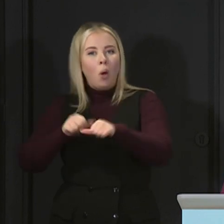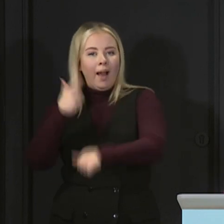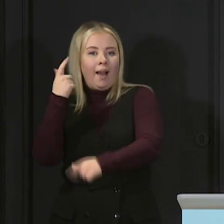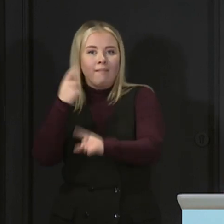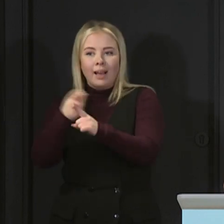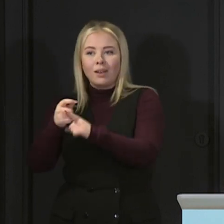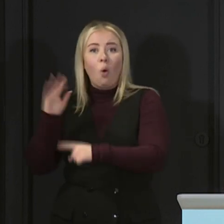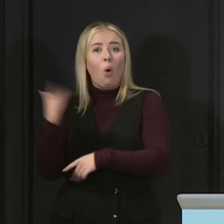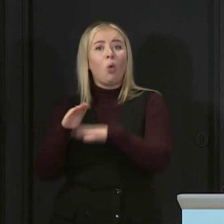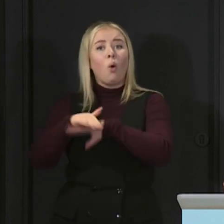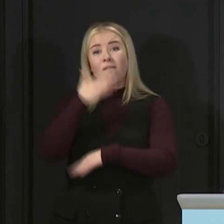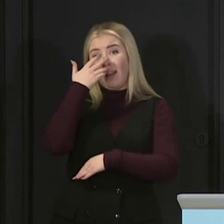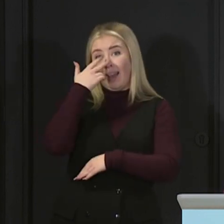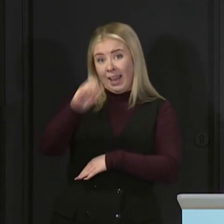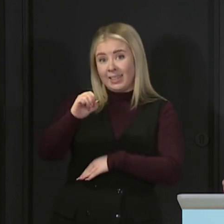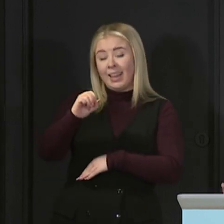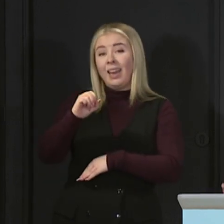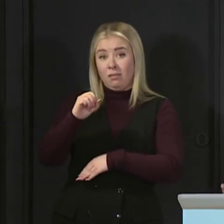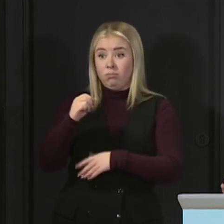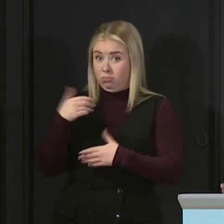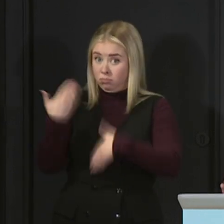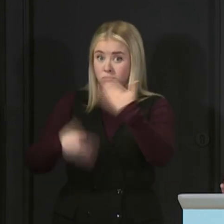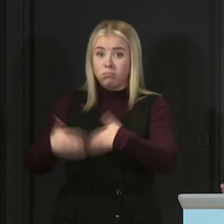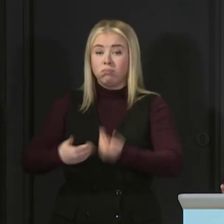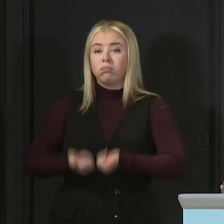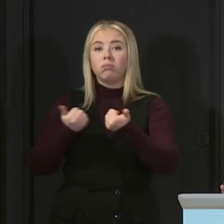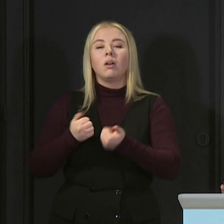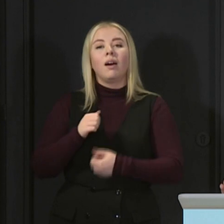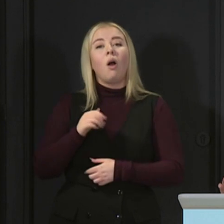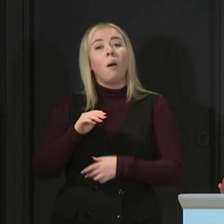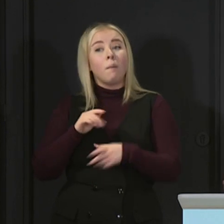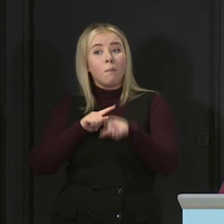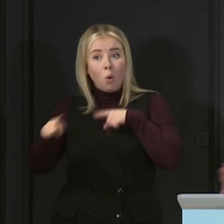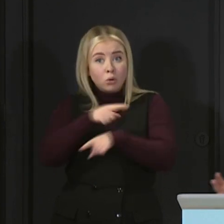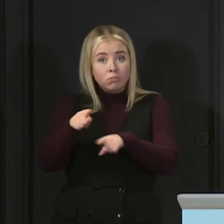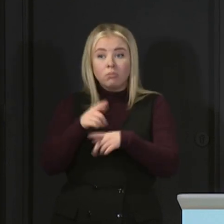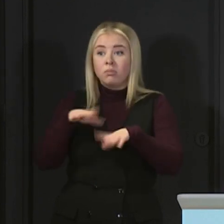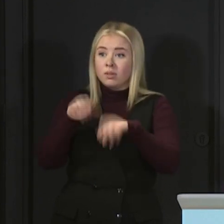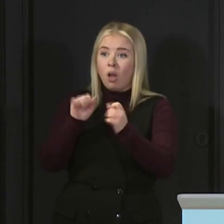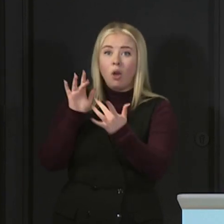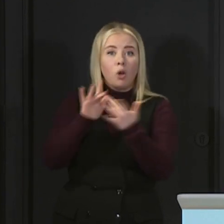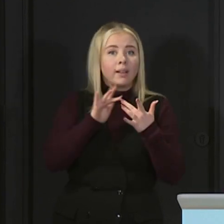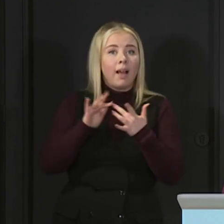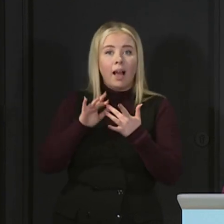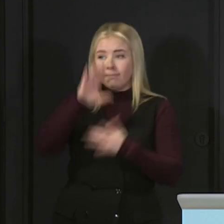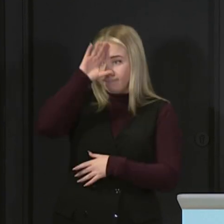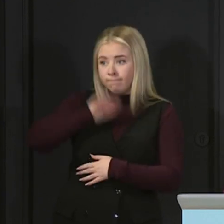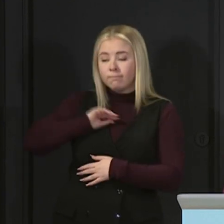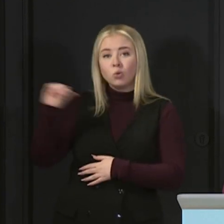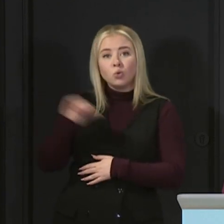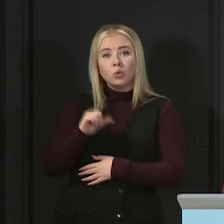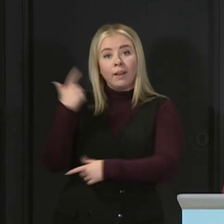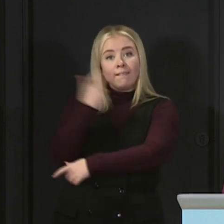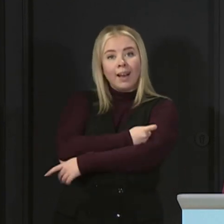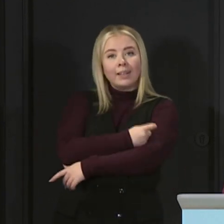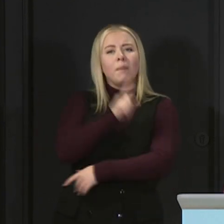is underway. All over 80 year olds will be starting now to get appointments either by phone or by letter. But I want to